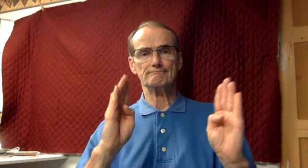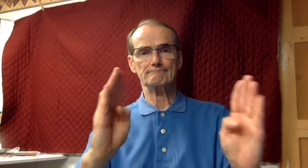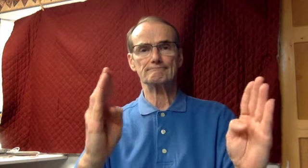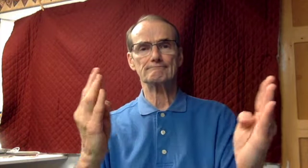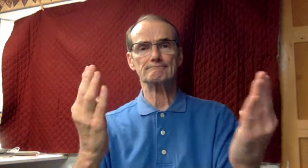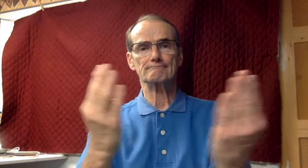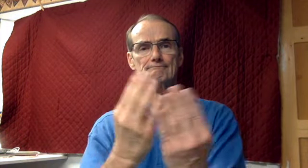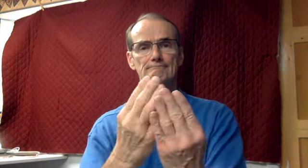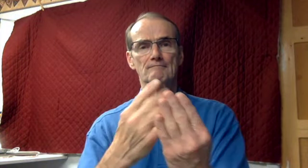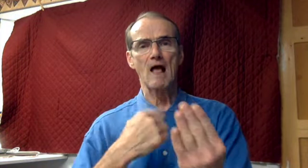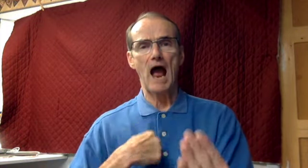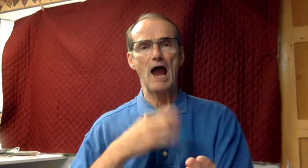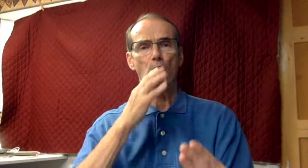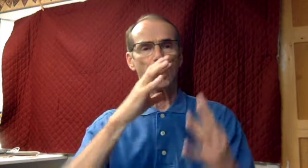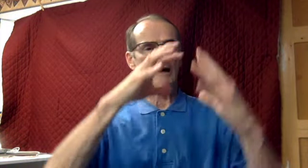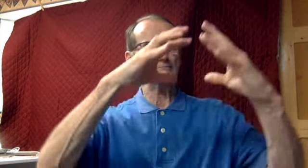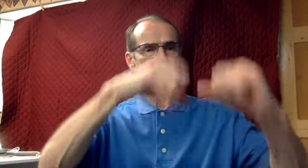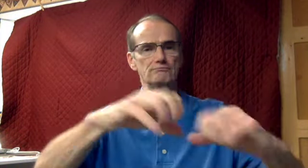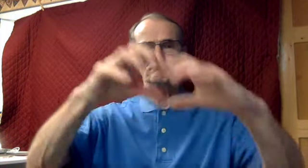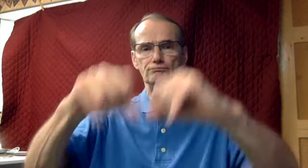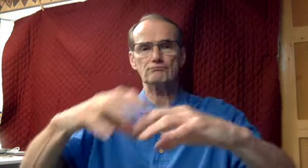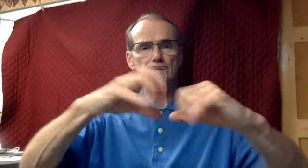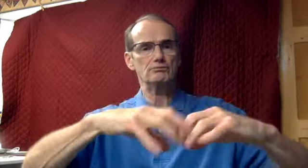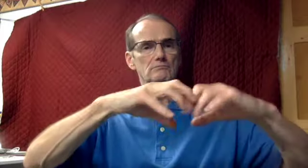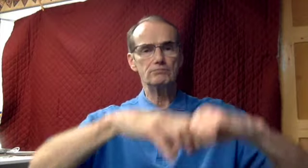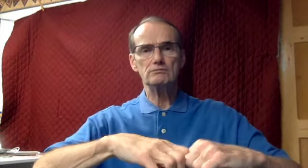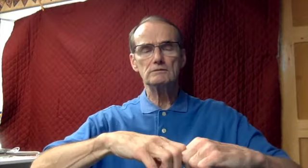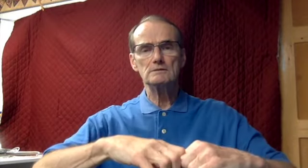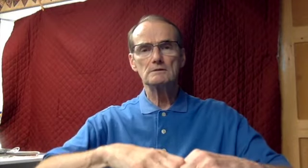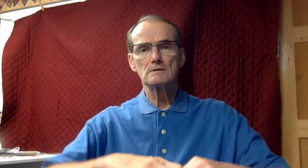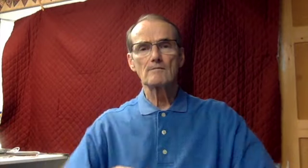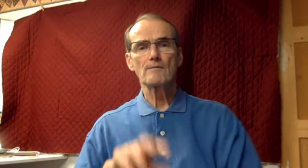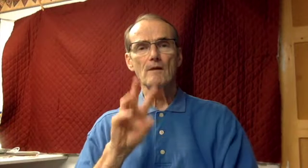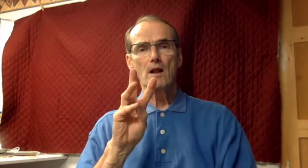take away its hedge give it to grazing